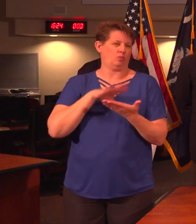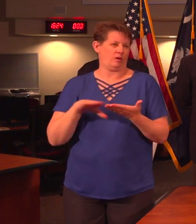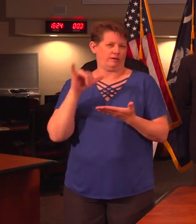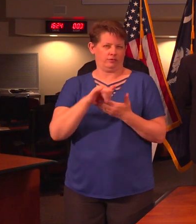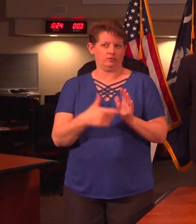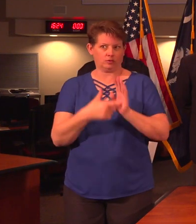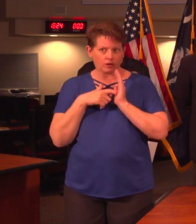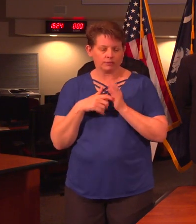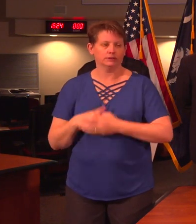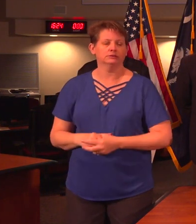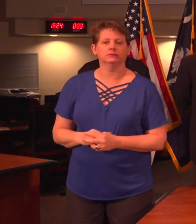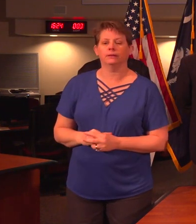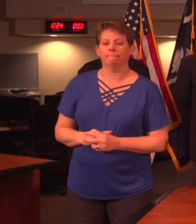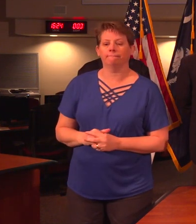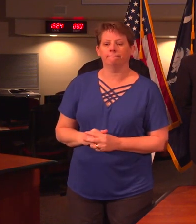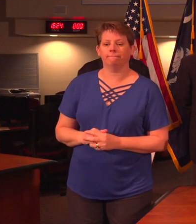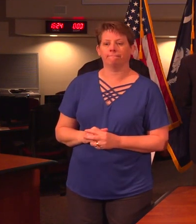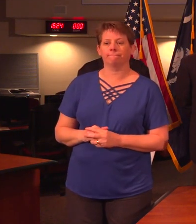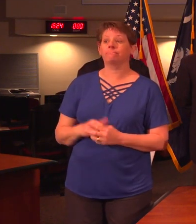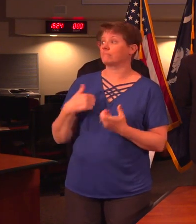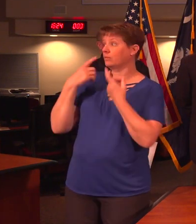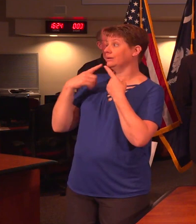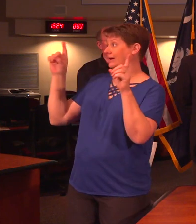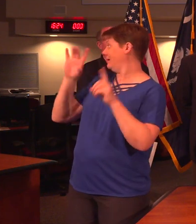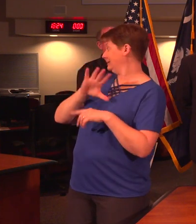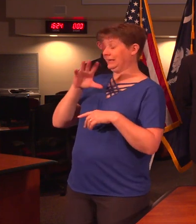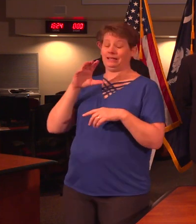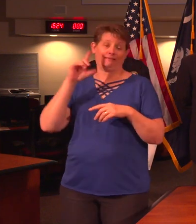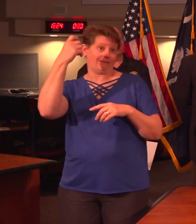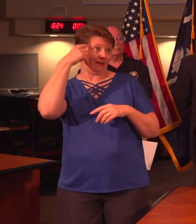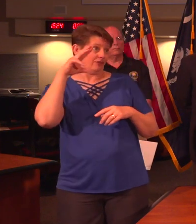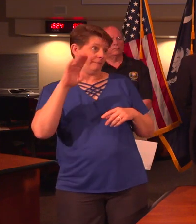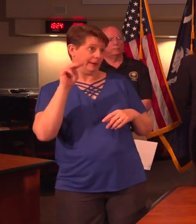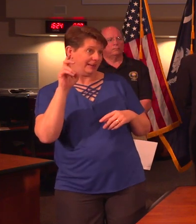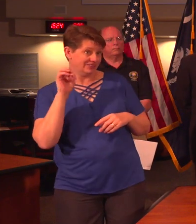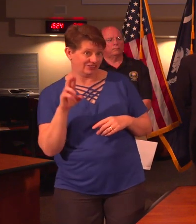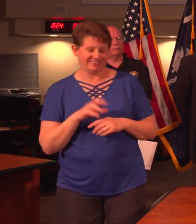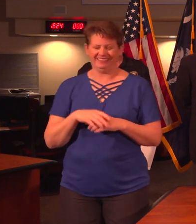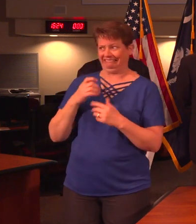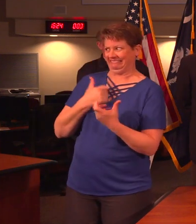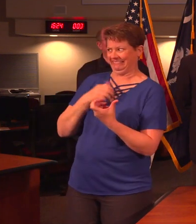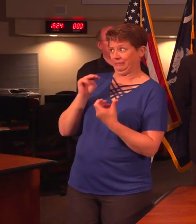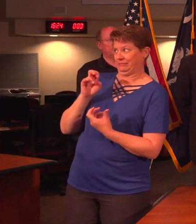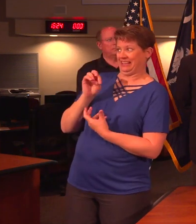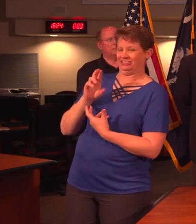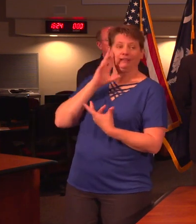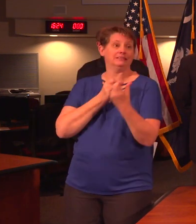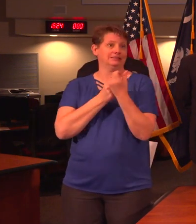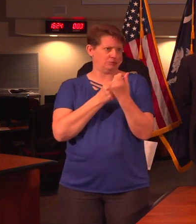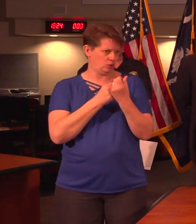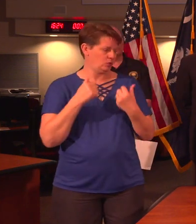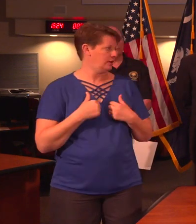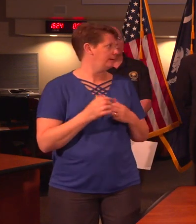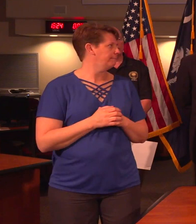I also want to announce, and I have the support of Governor McMaster, excuse me, Governor McMaster, that I will